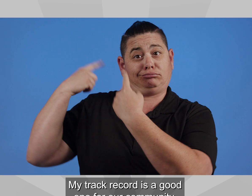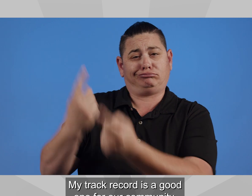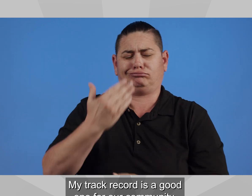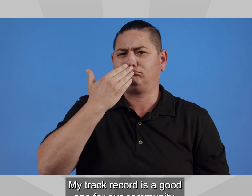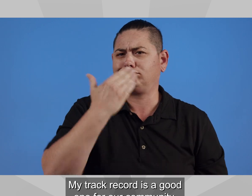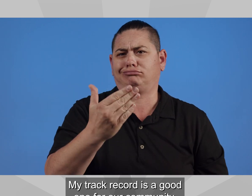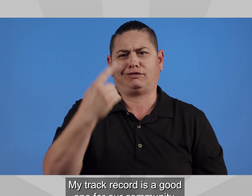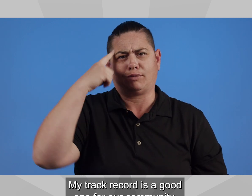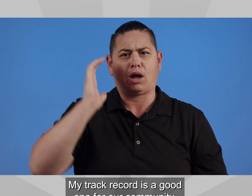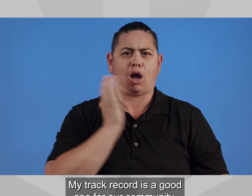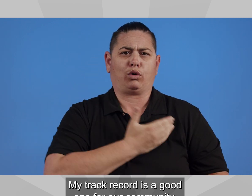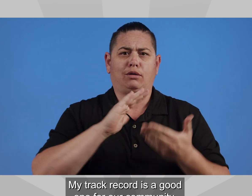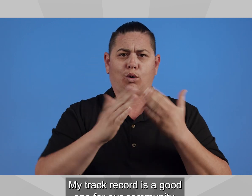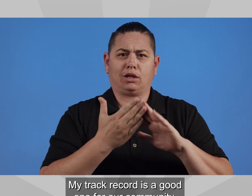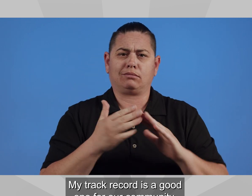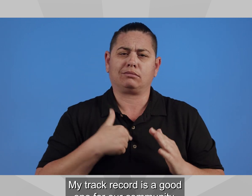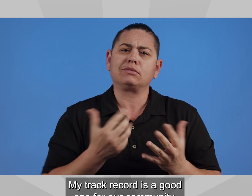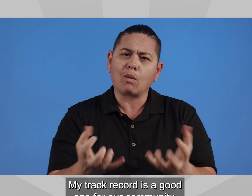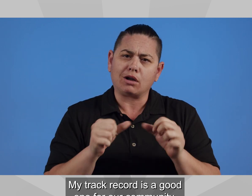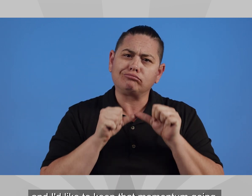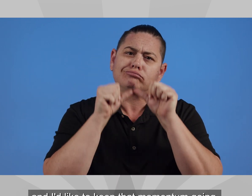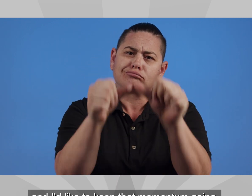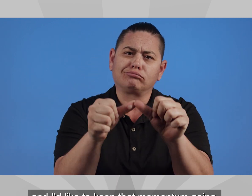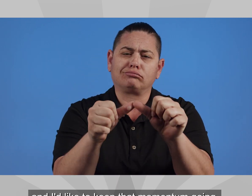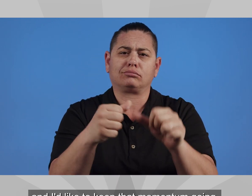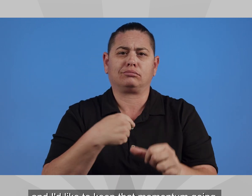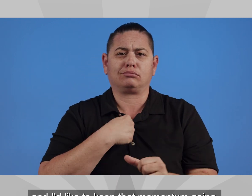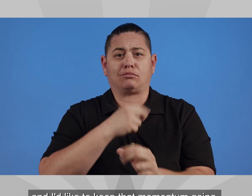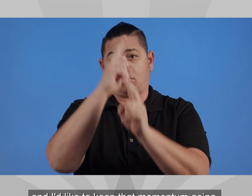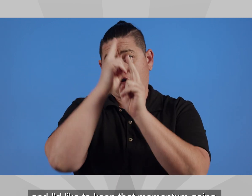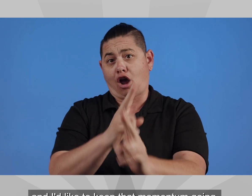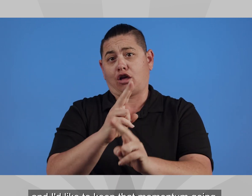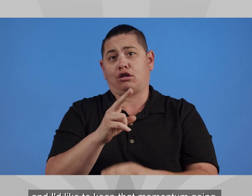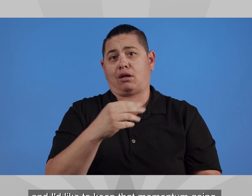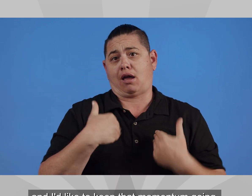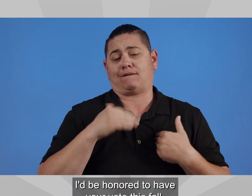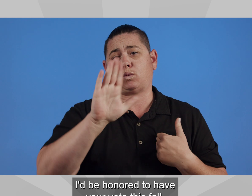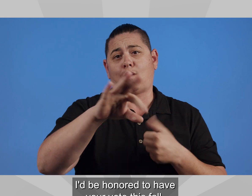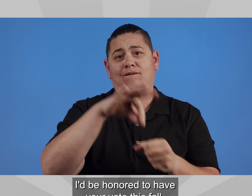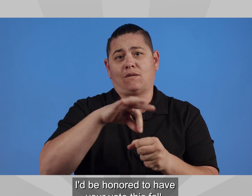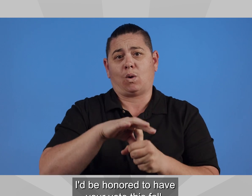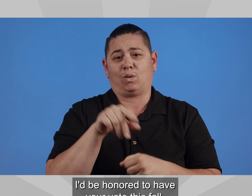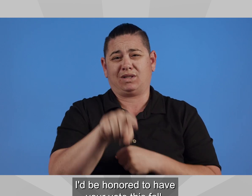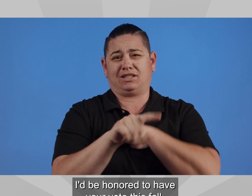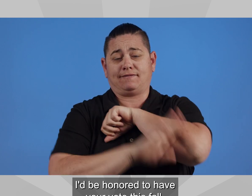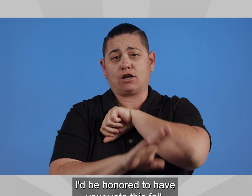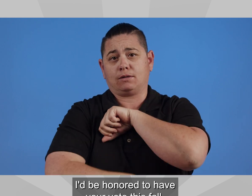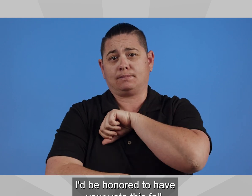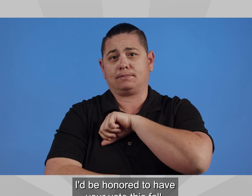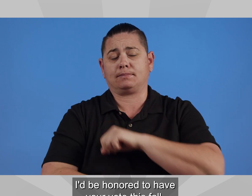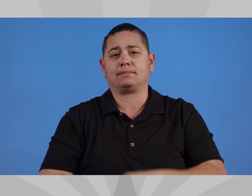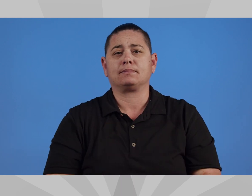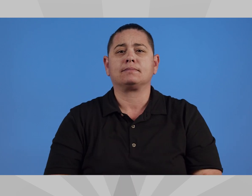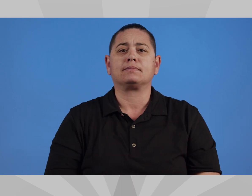My track record is a good one for our community, and I'd like to keep that momentum going. I'd be honored to have your vote